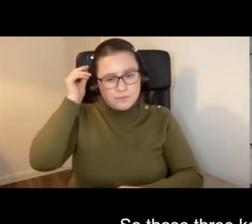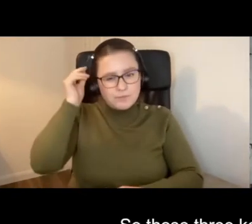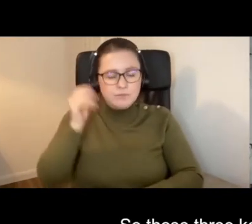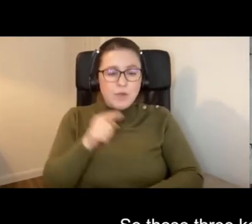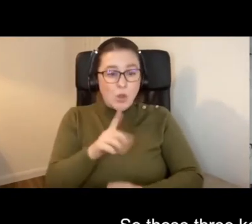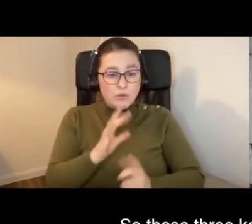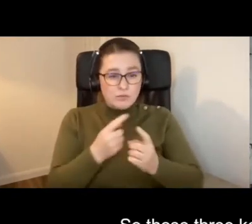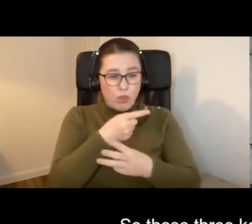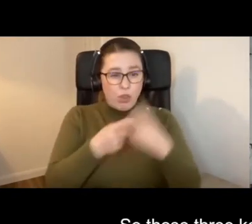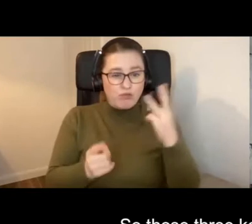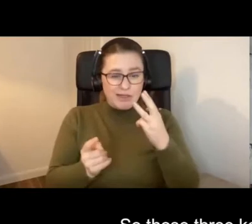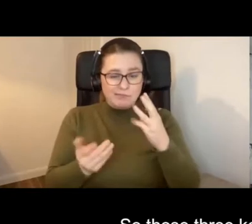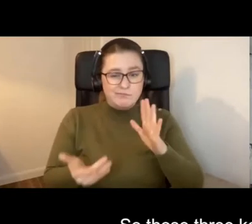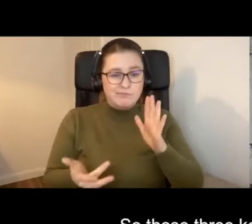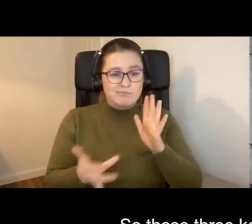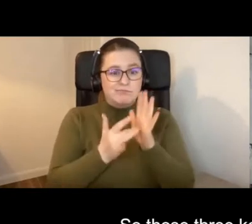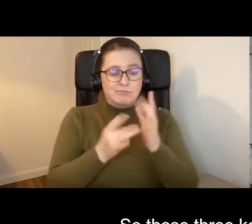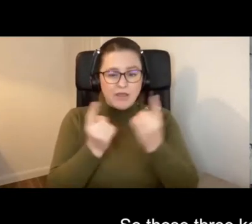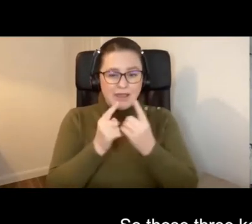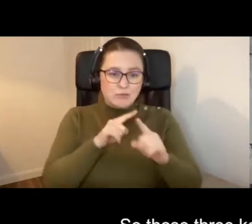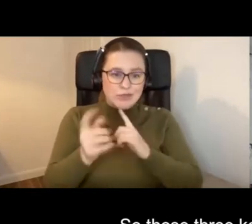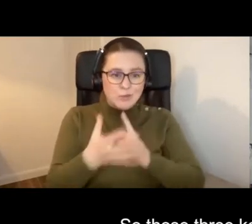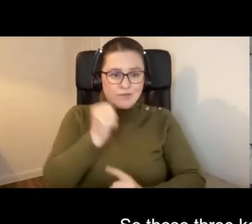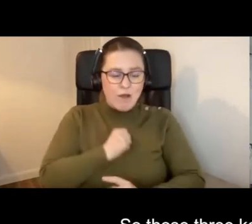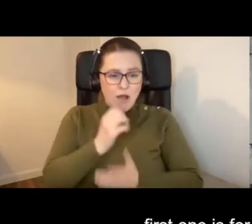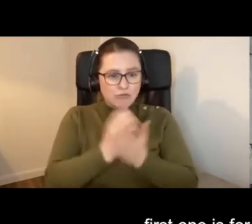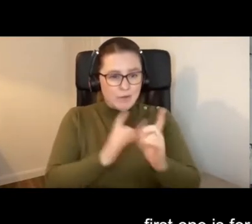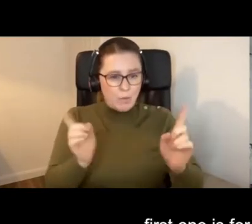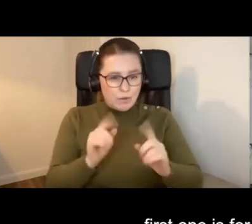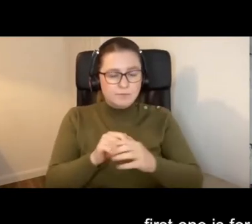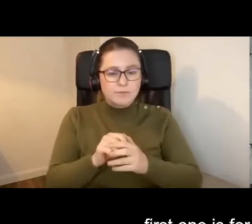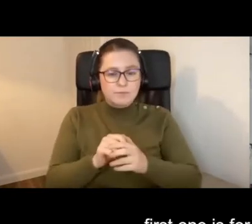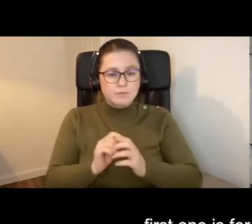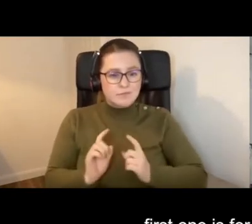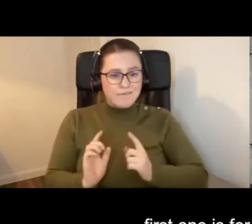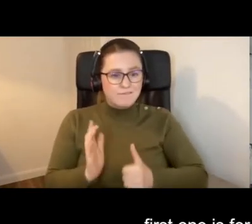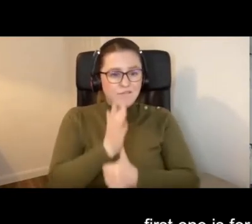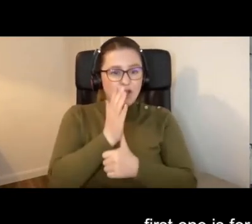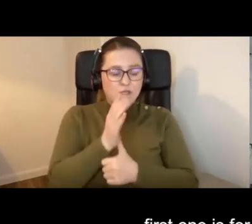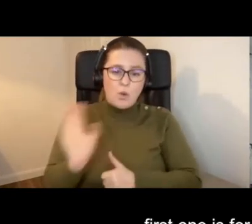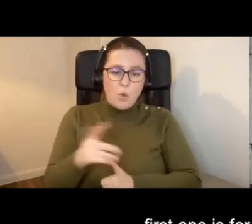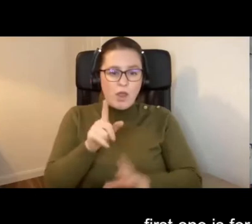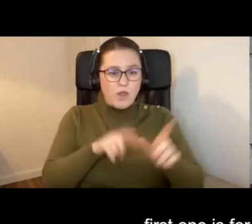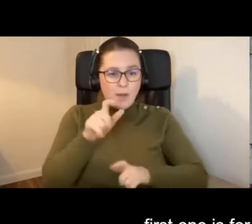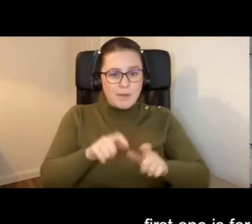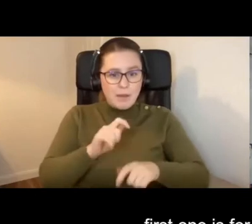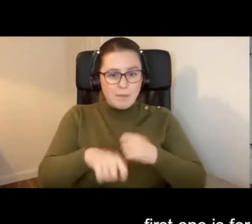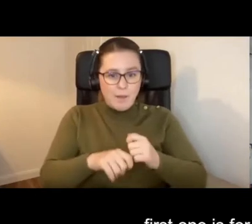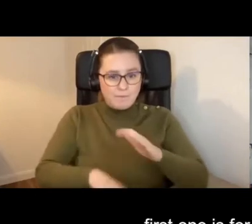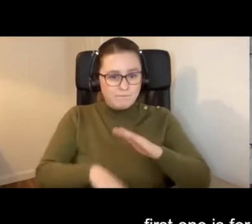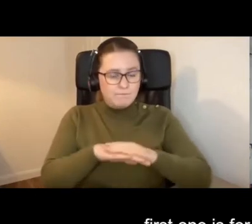key things that we aim to achieve with our curriculum. The first one is for all our young people to gain author function.